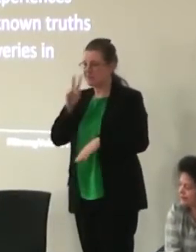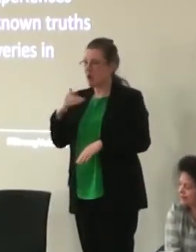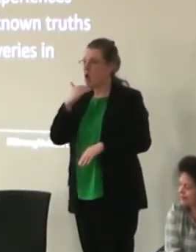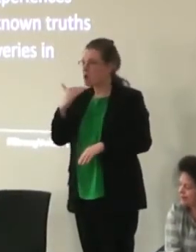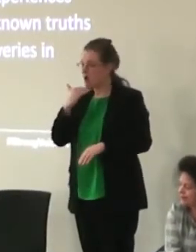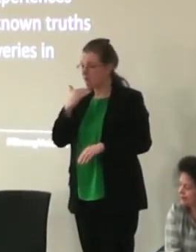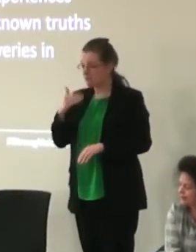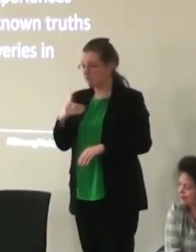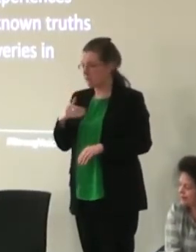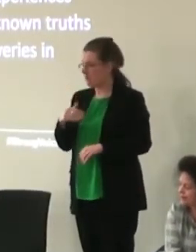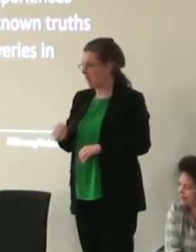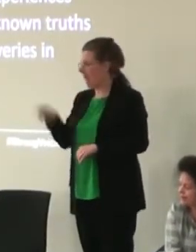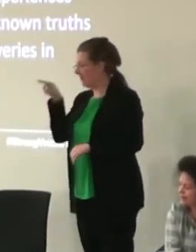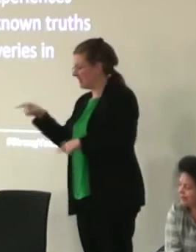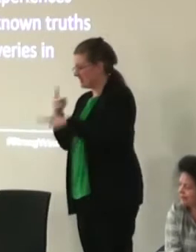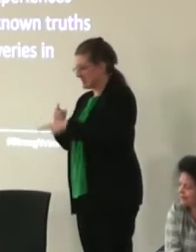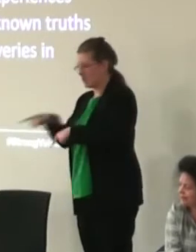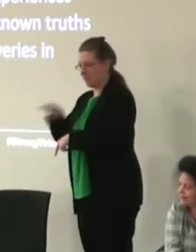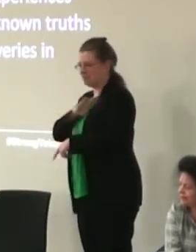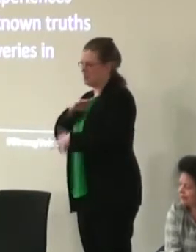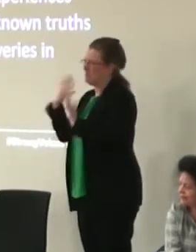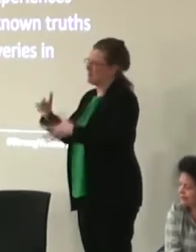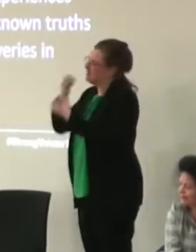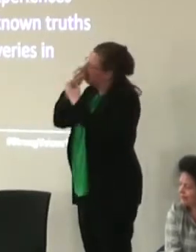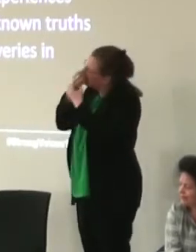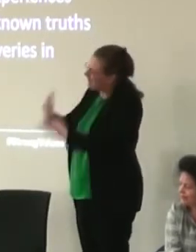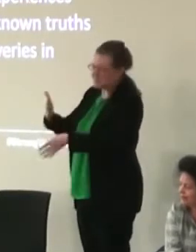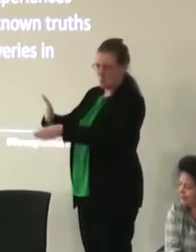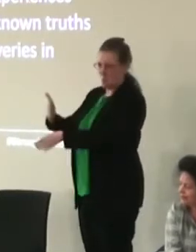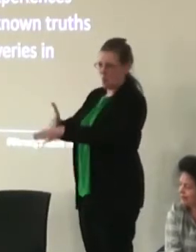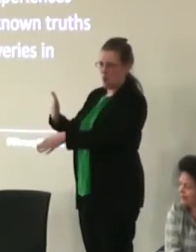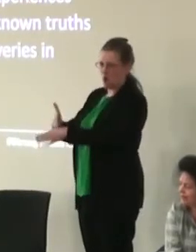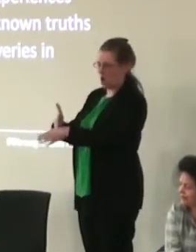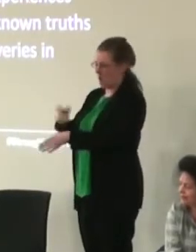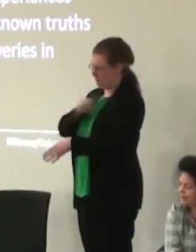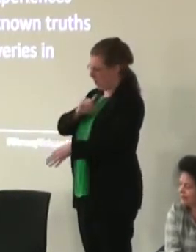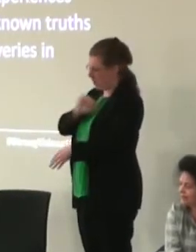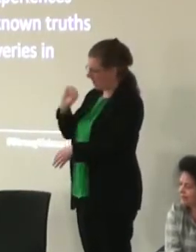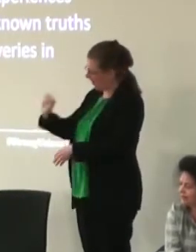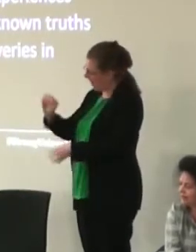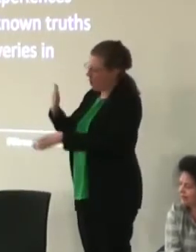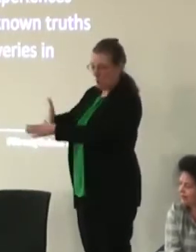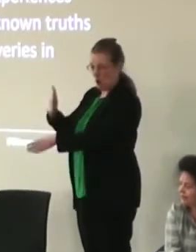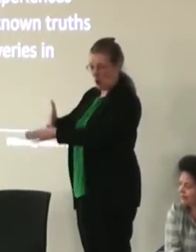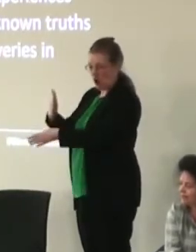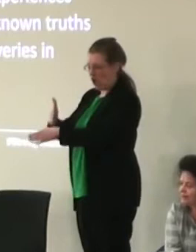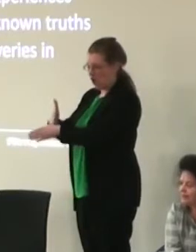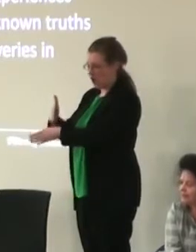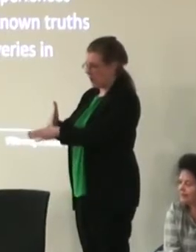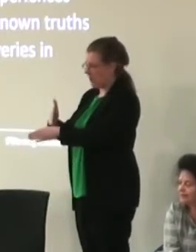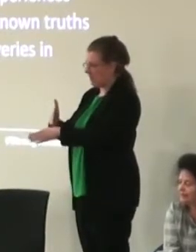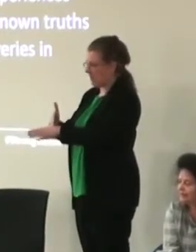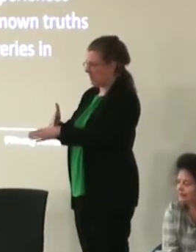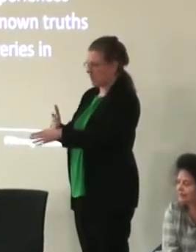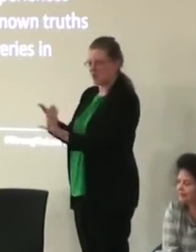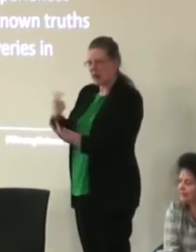this teacher in this school did this amazing piece of work and as a result of their intervention, really the human